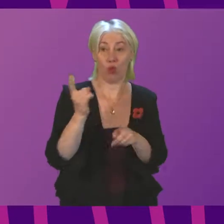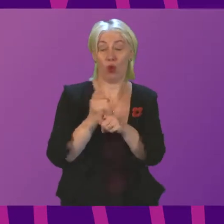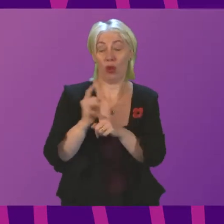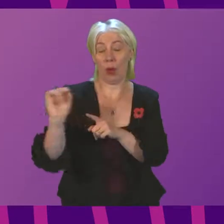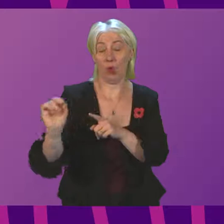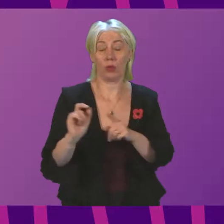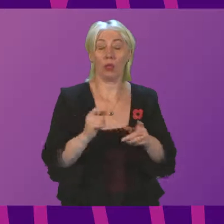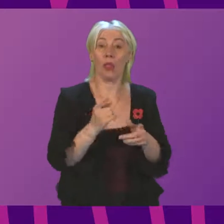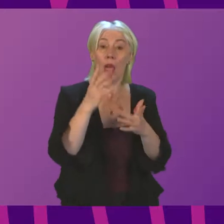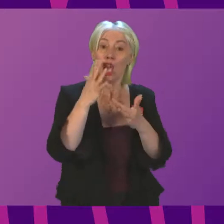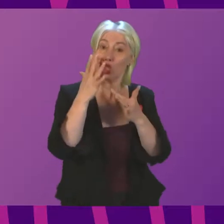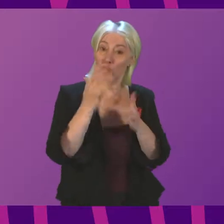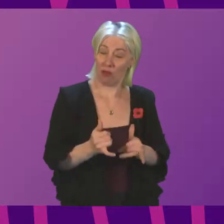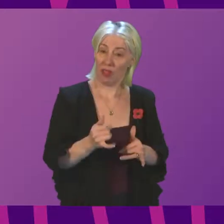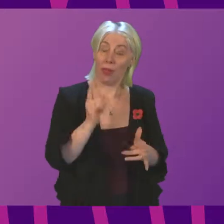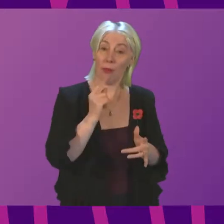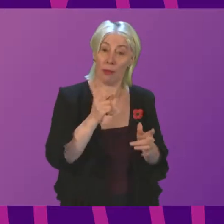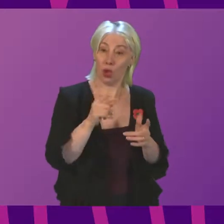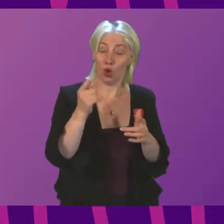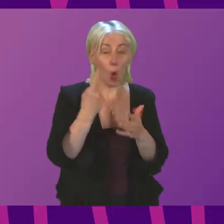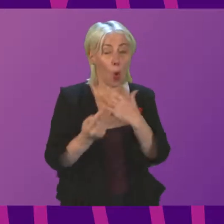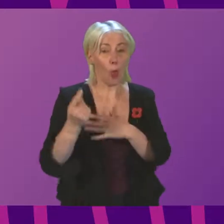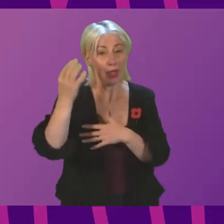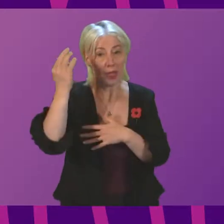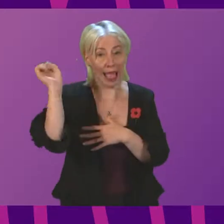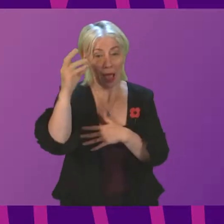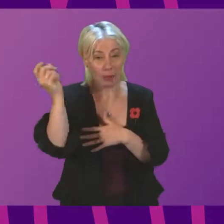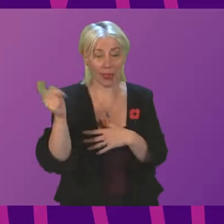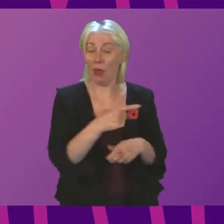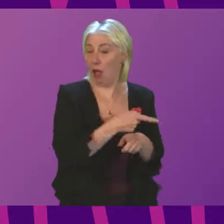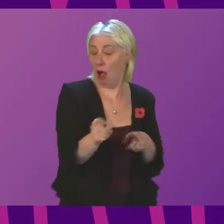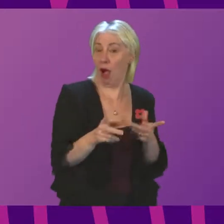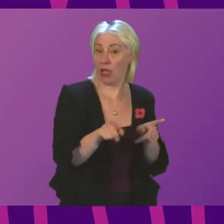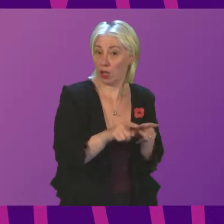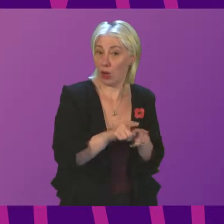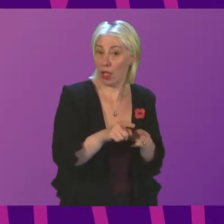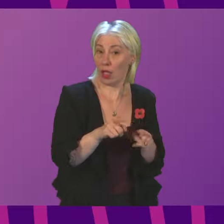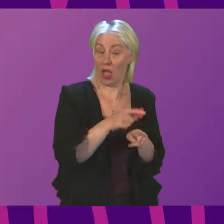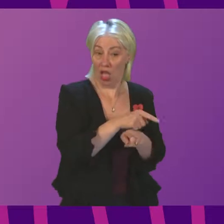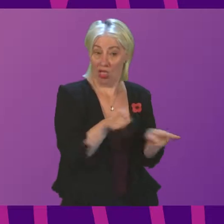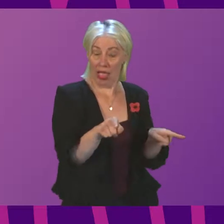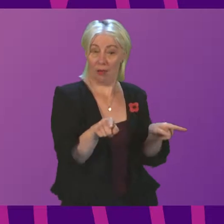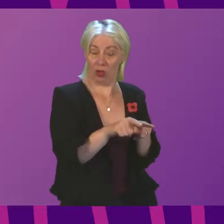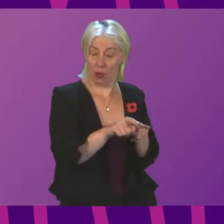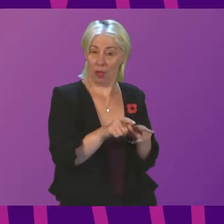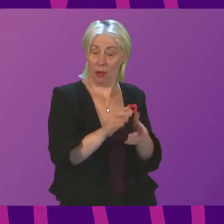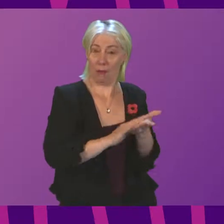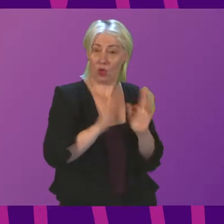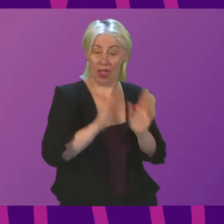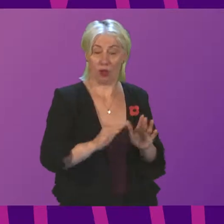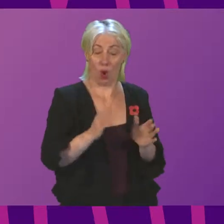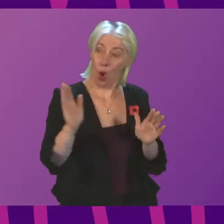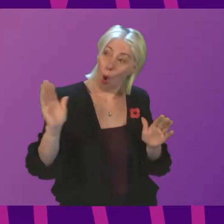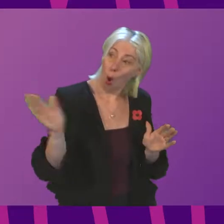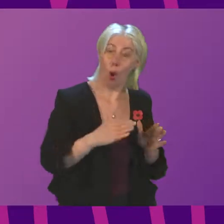refers, will also be aware that meeting the challenges they face requires a whole health service